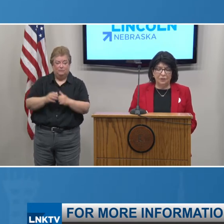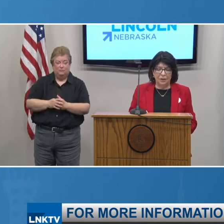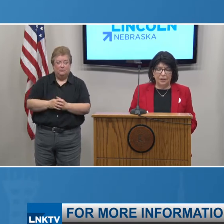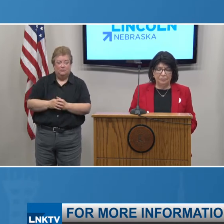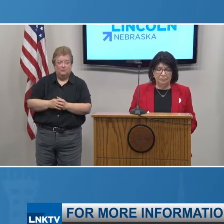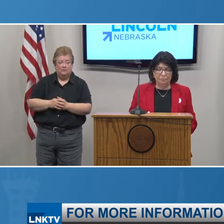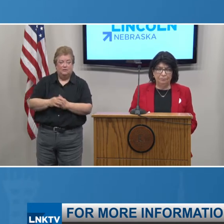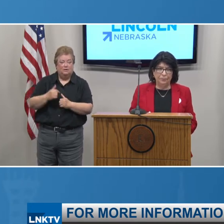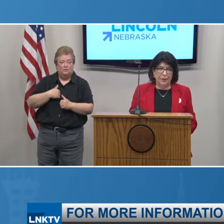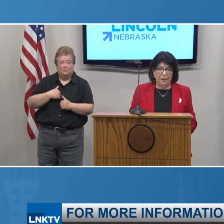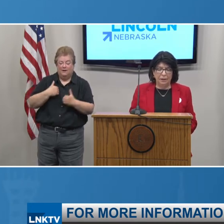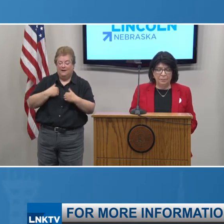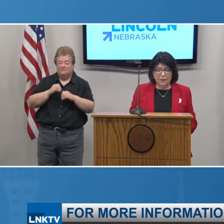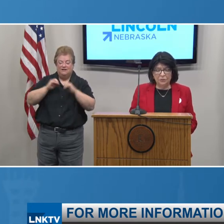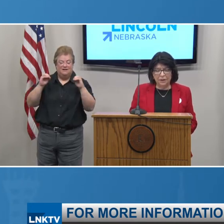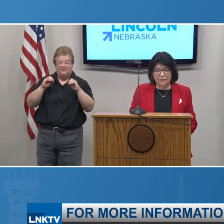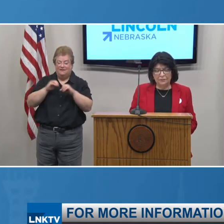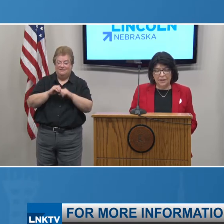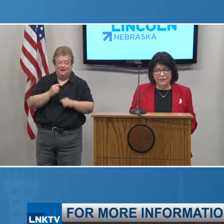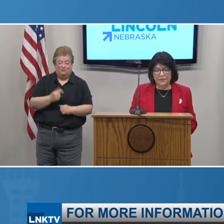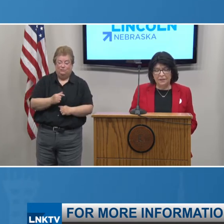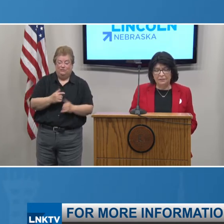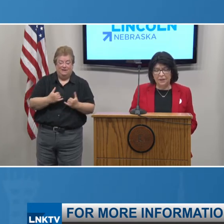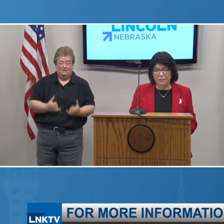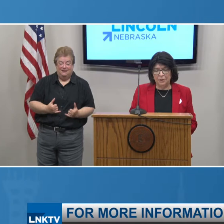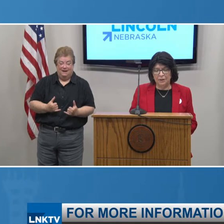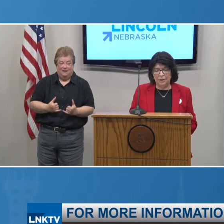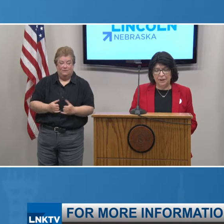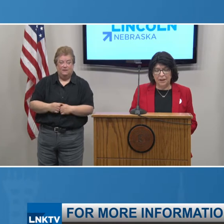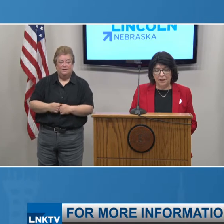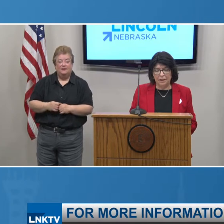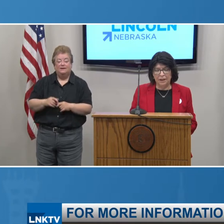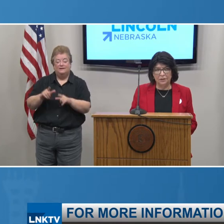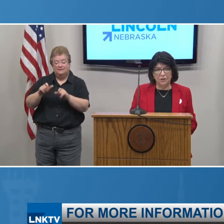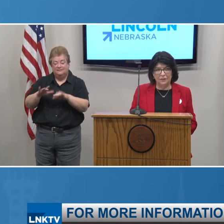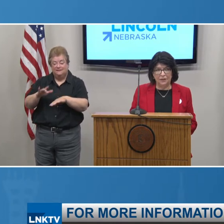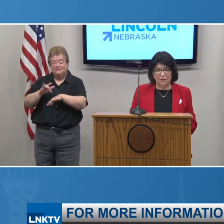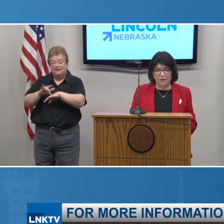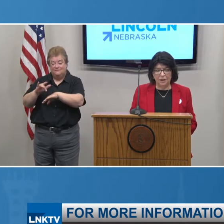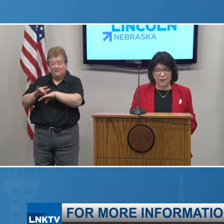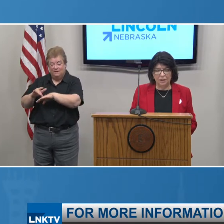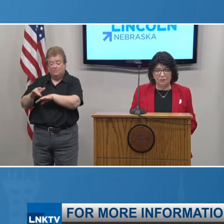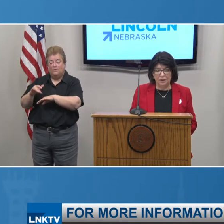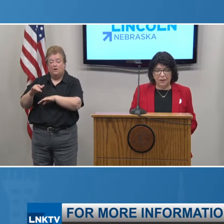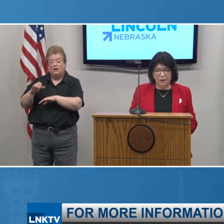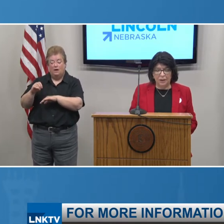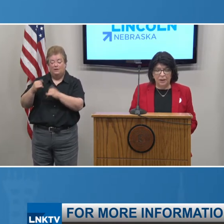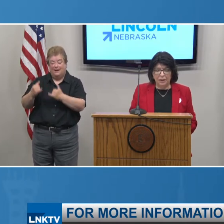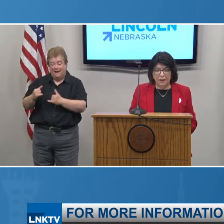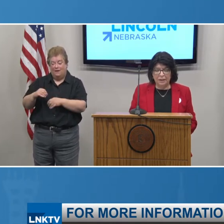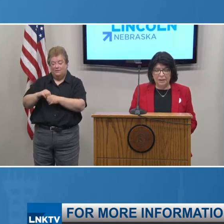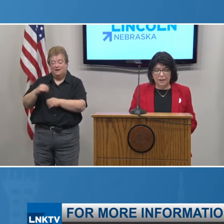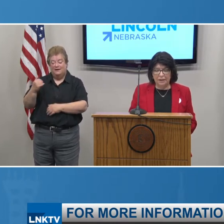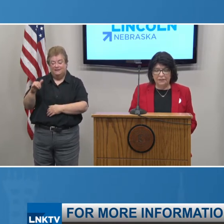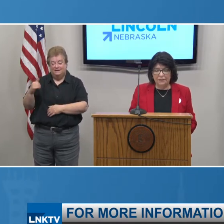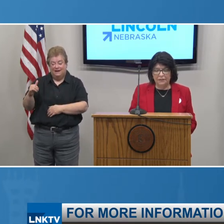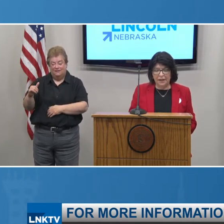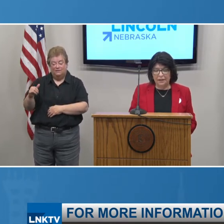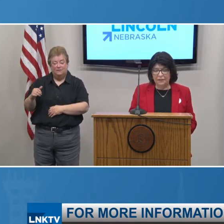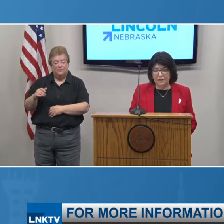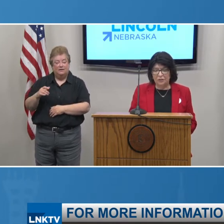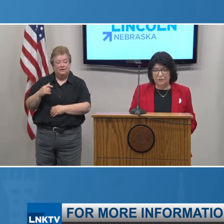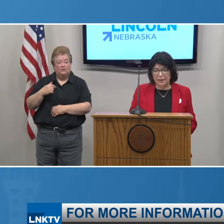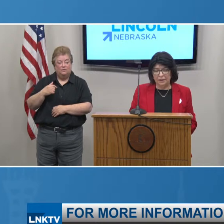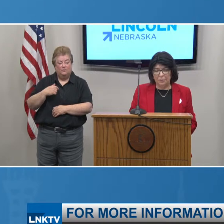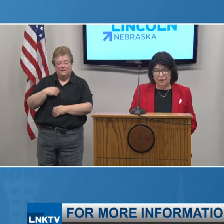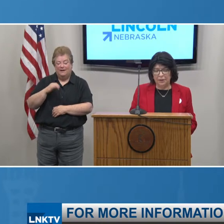metrics in green. The metrics of testing availability and contact tracing are in yellow. Connected cases,